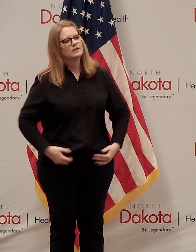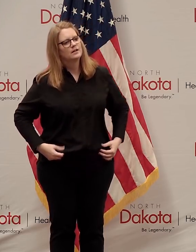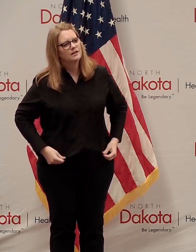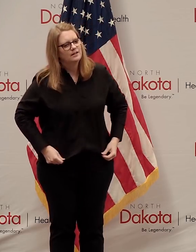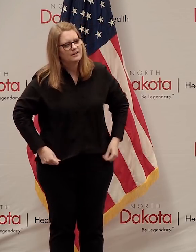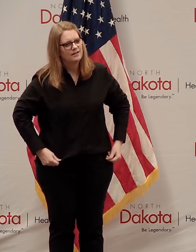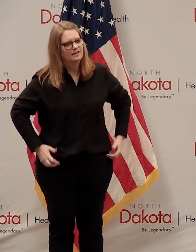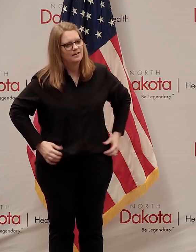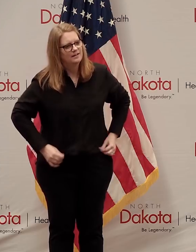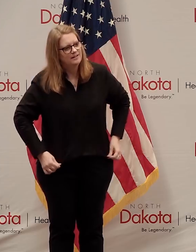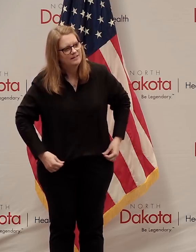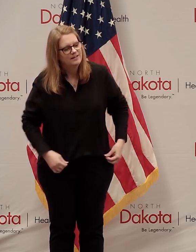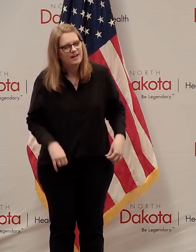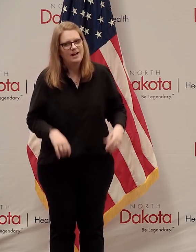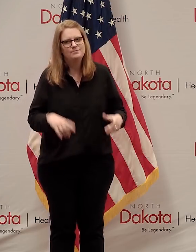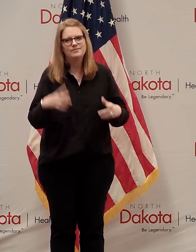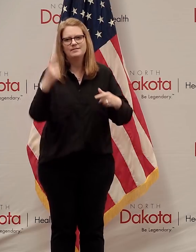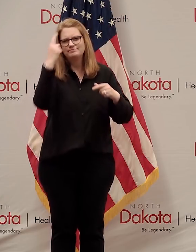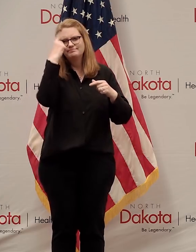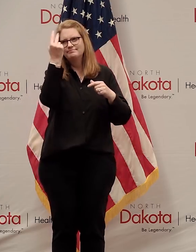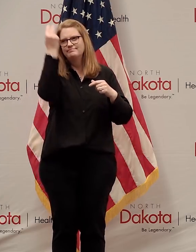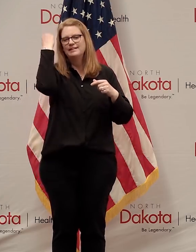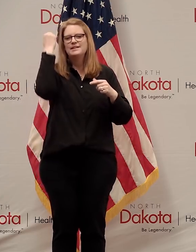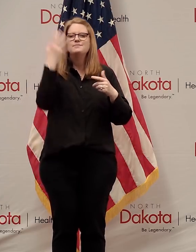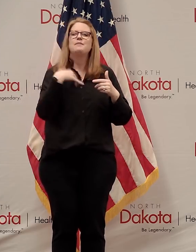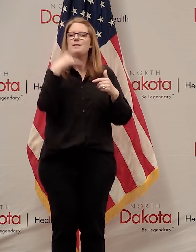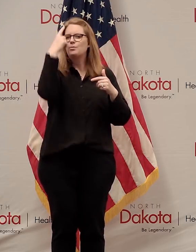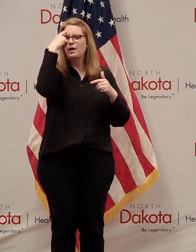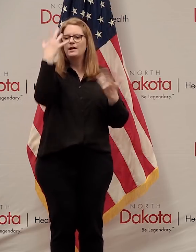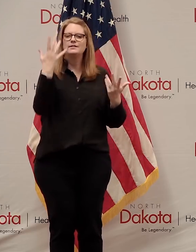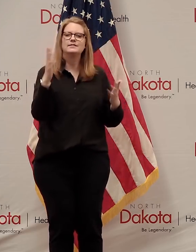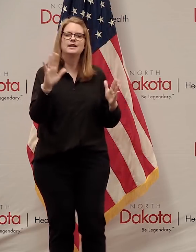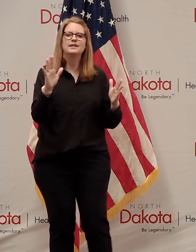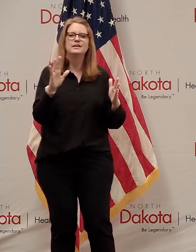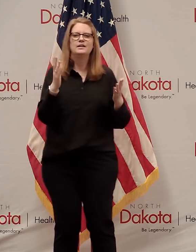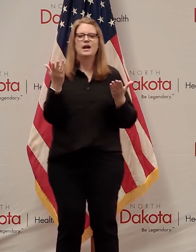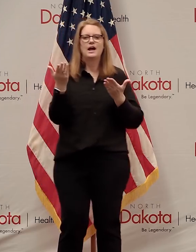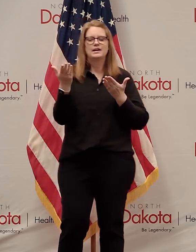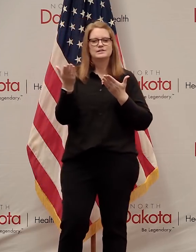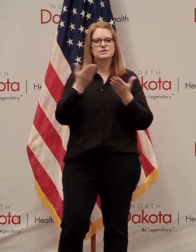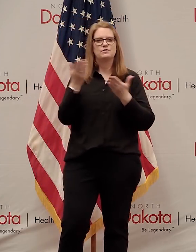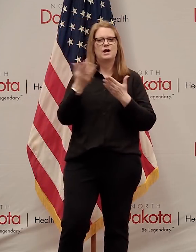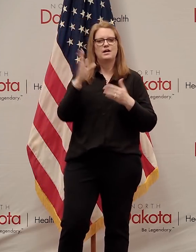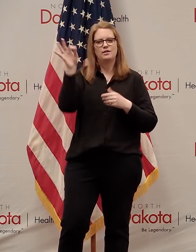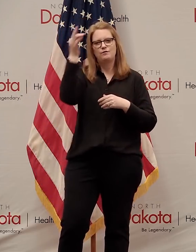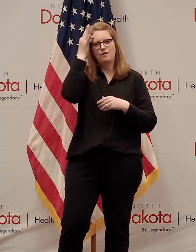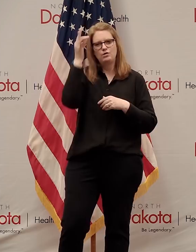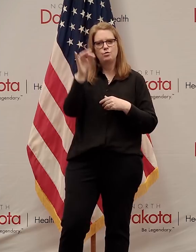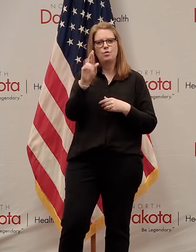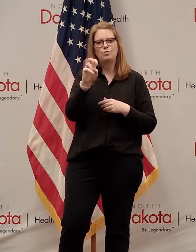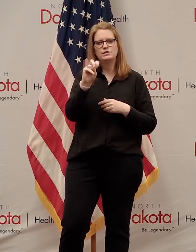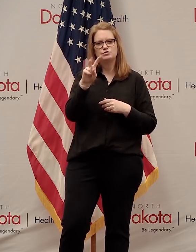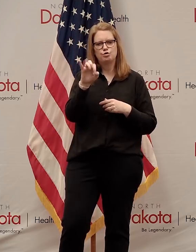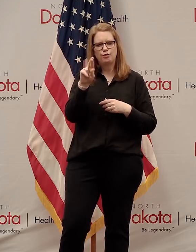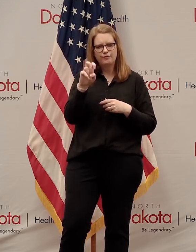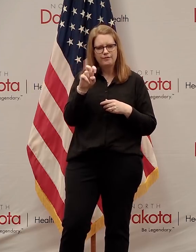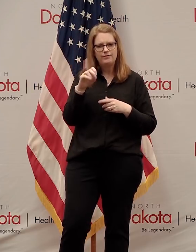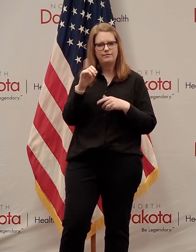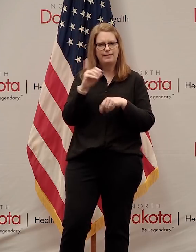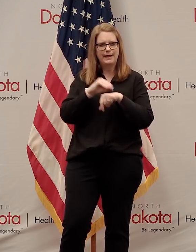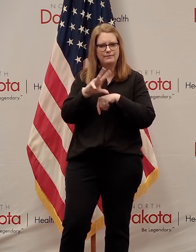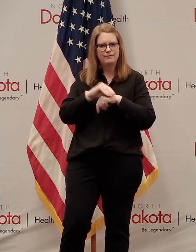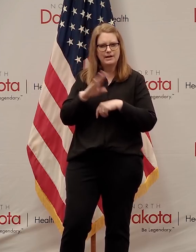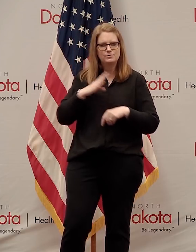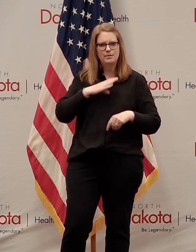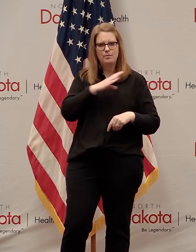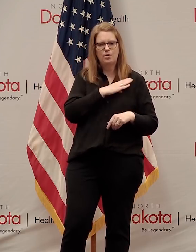Just as a side, I mean, I'm having a flashback. My brain does this sometimes. But as a trivia, I've served on a Federal Reserve advisory board back in the early 1990s. And there